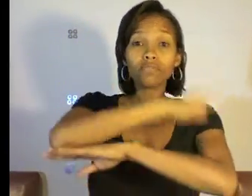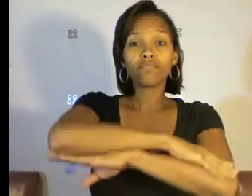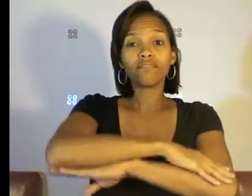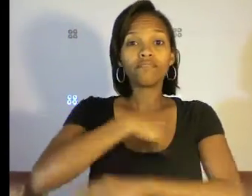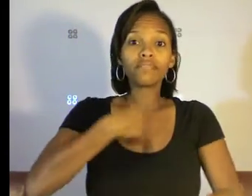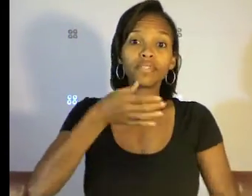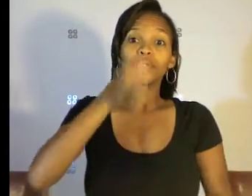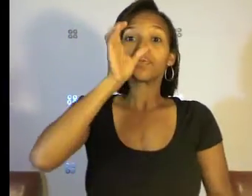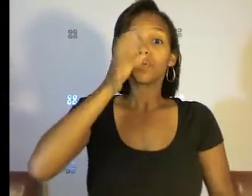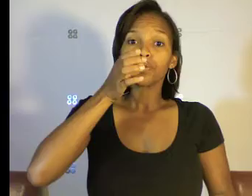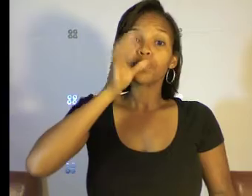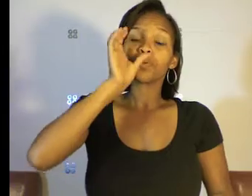soda drinker.